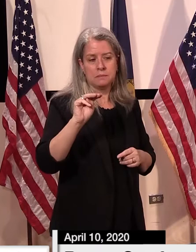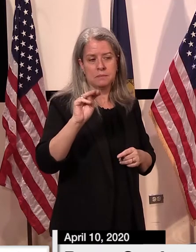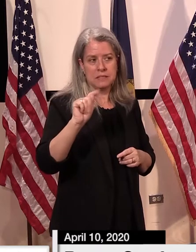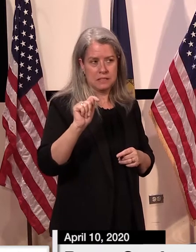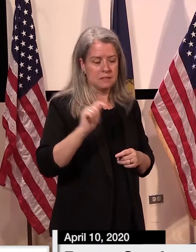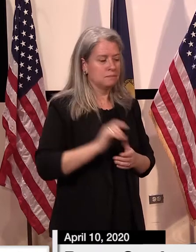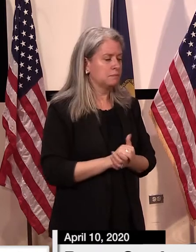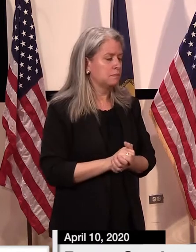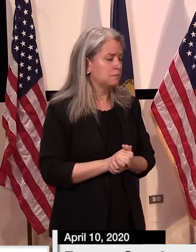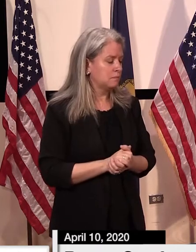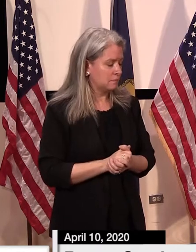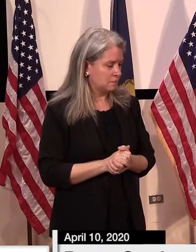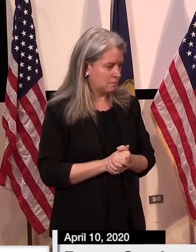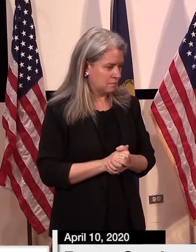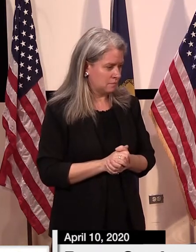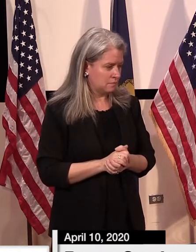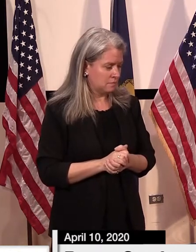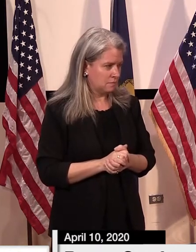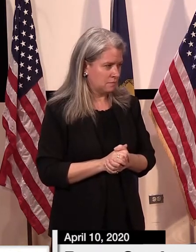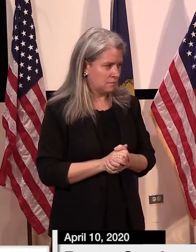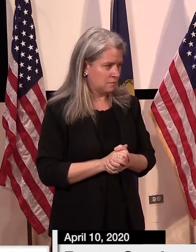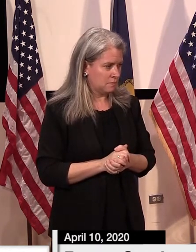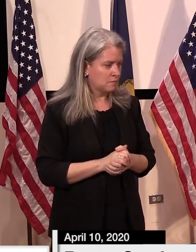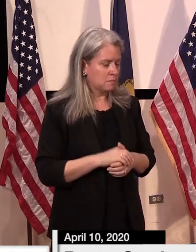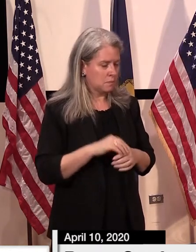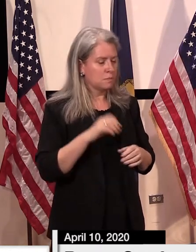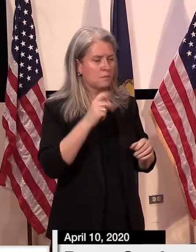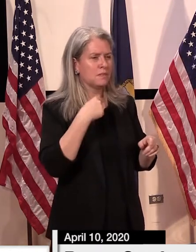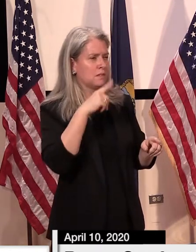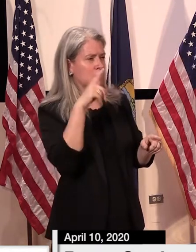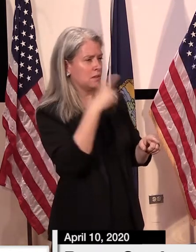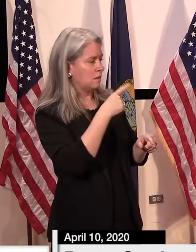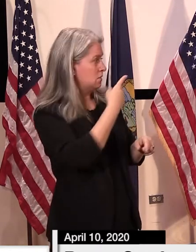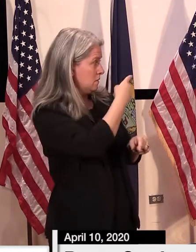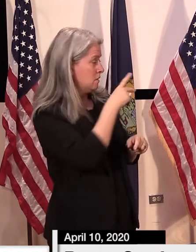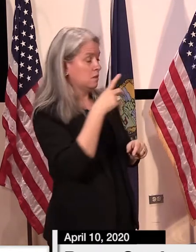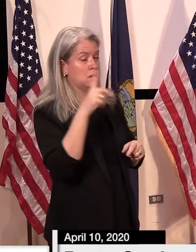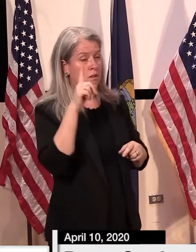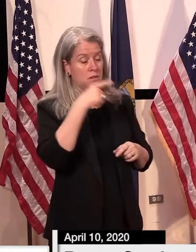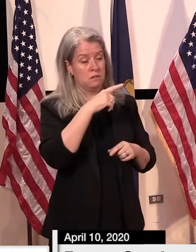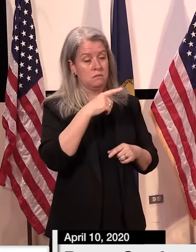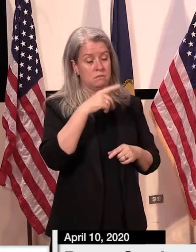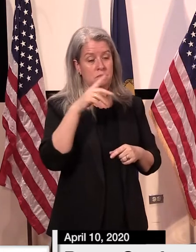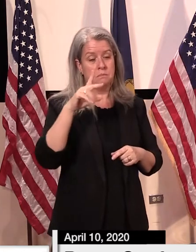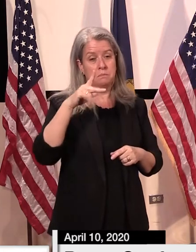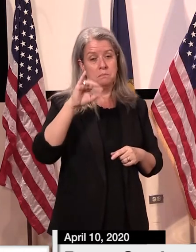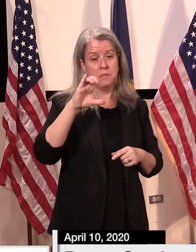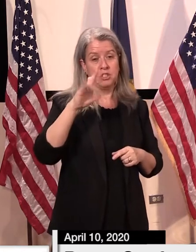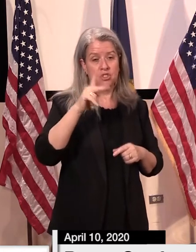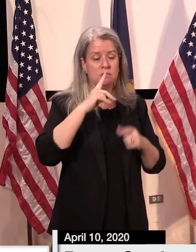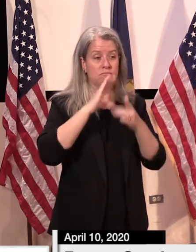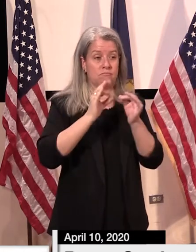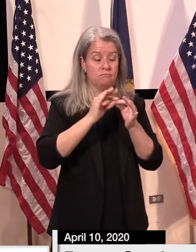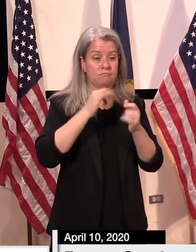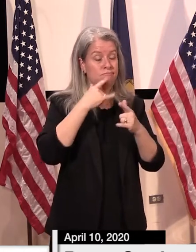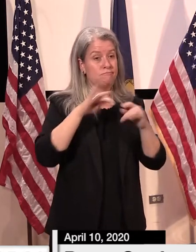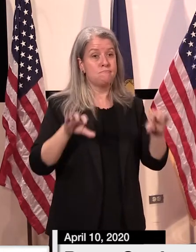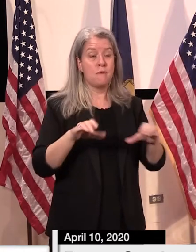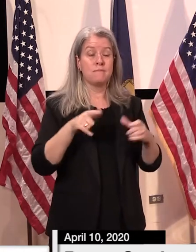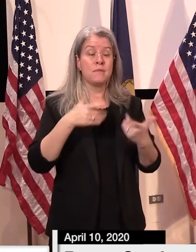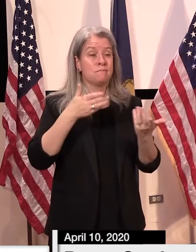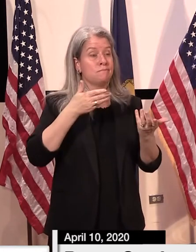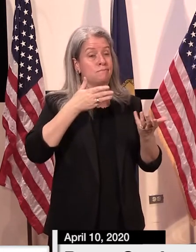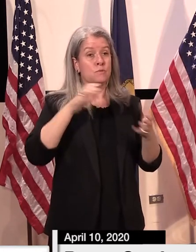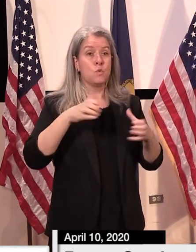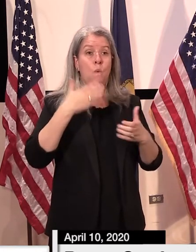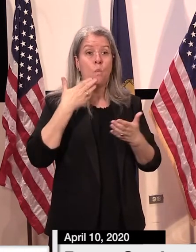Governor, based on what Commissioner Peechick said earlier, again, performance being better than your best case scenario. And then,